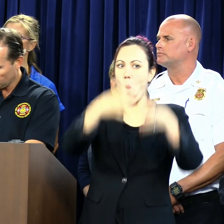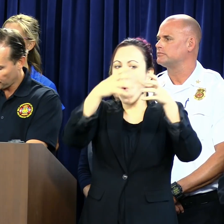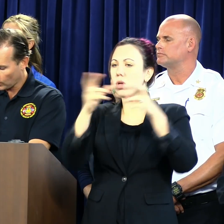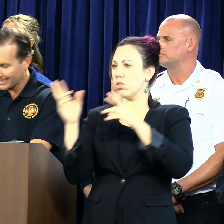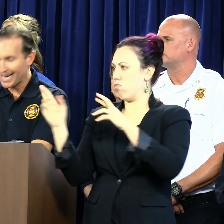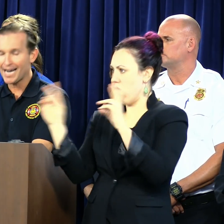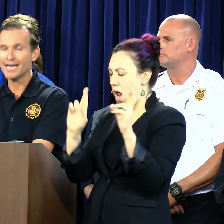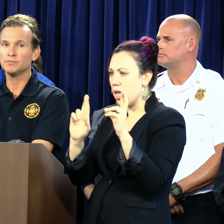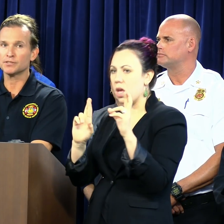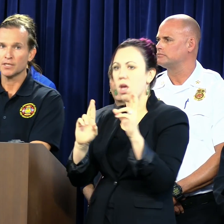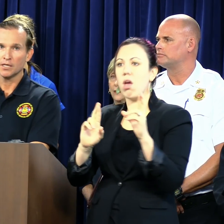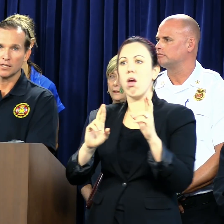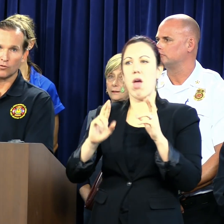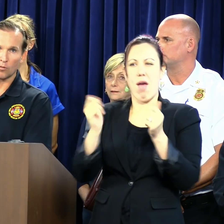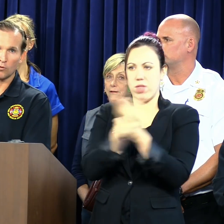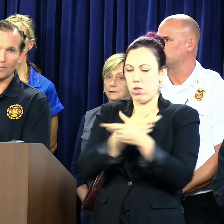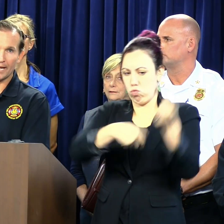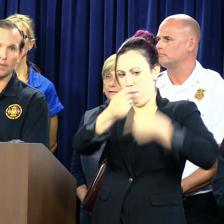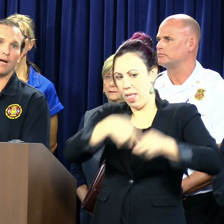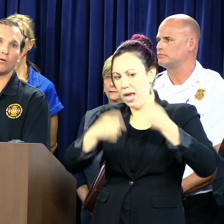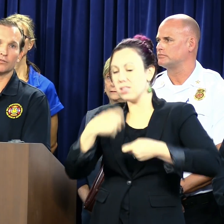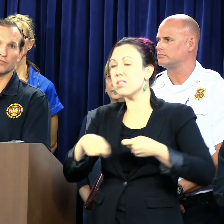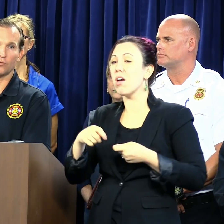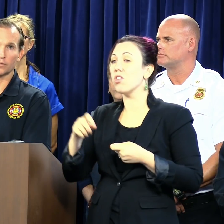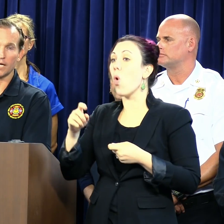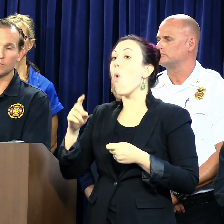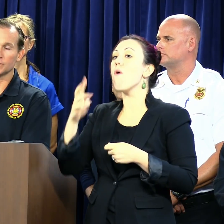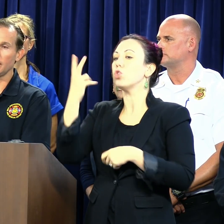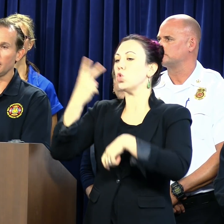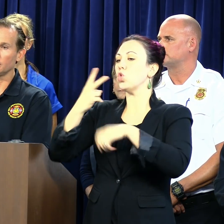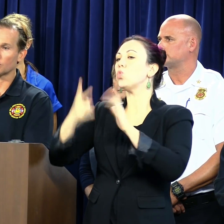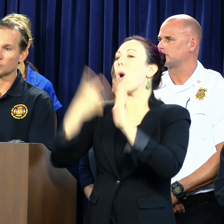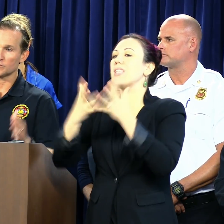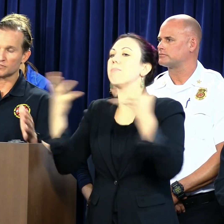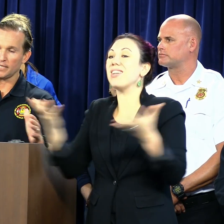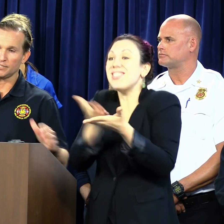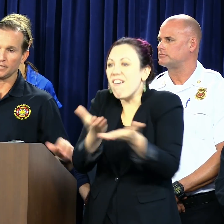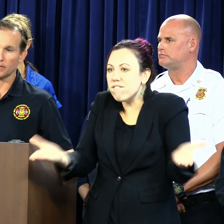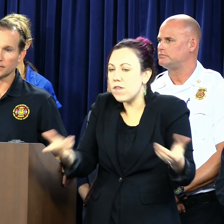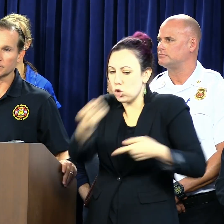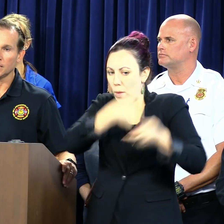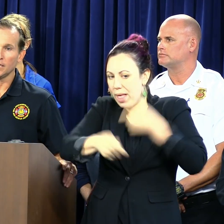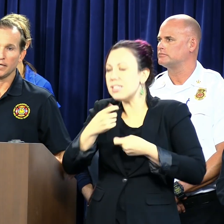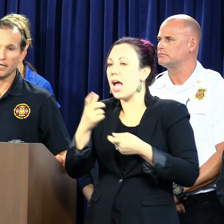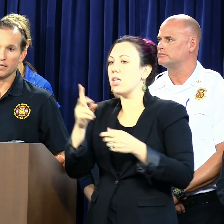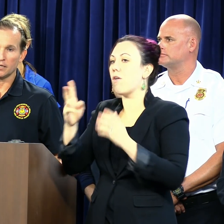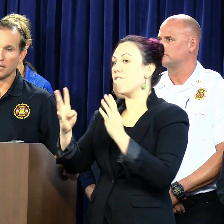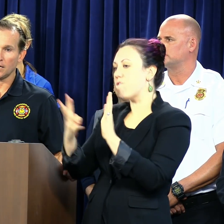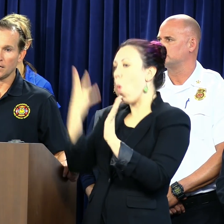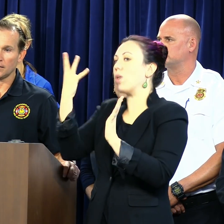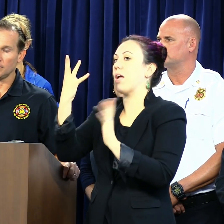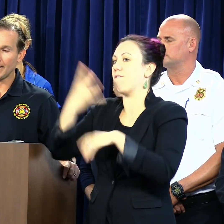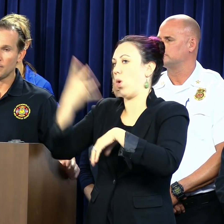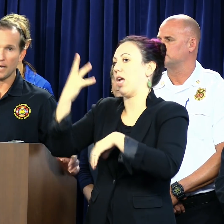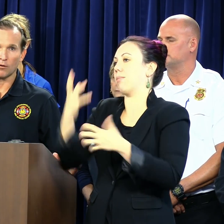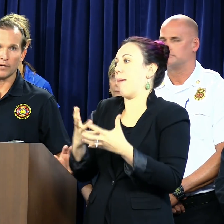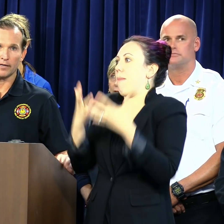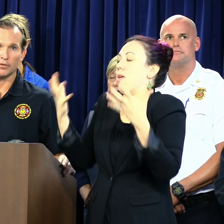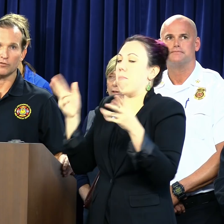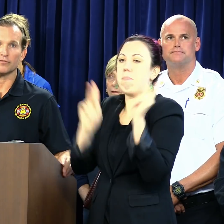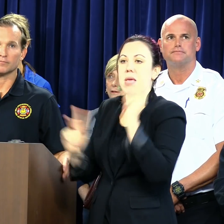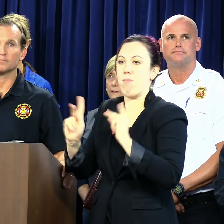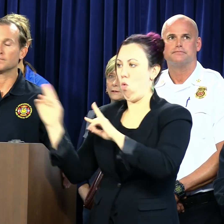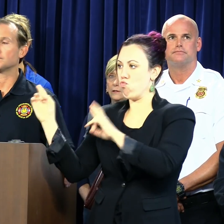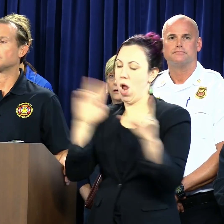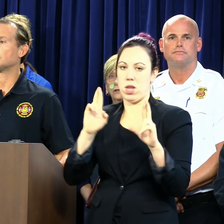to replace, and four times normal manpower, so four times ahead in terms of staging areas and manpower